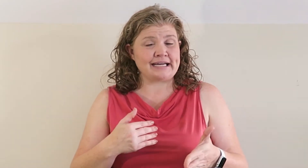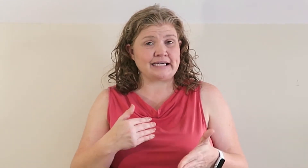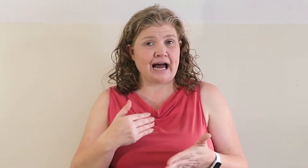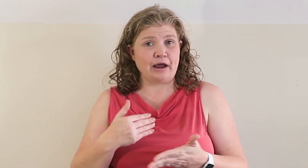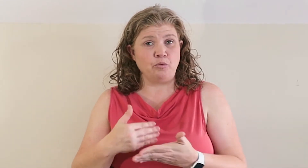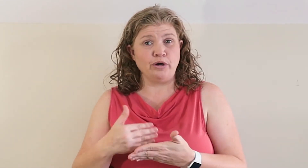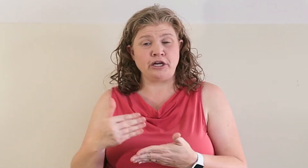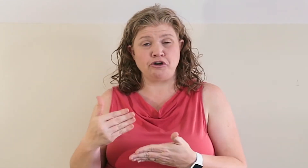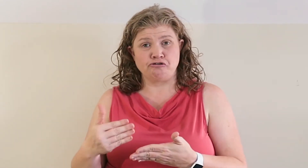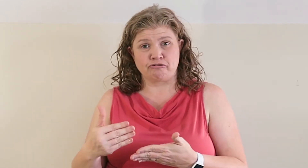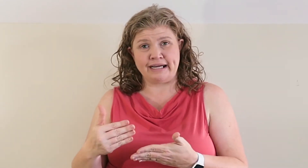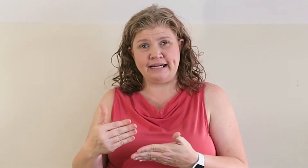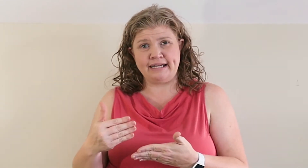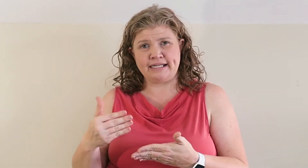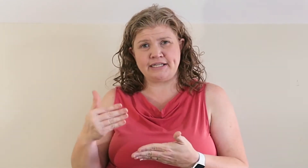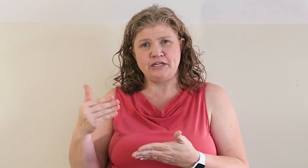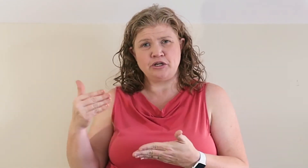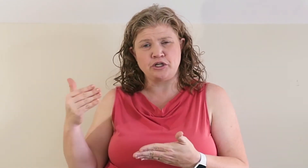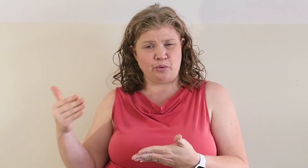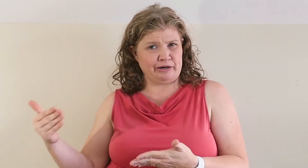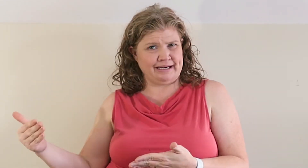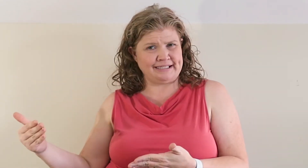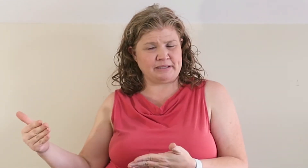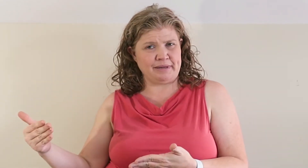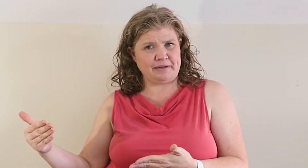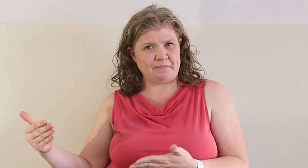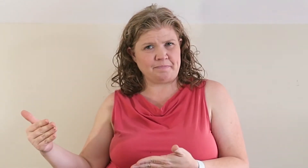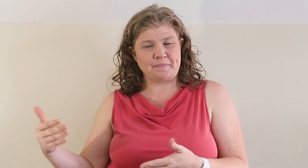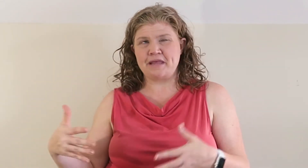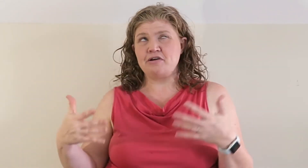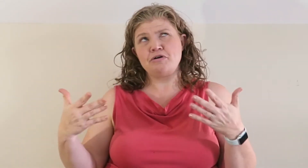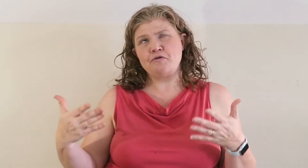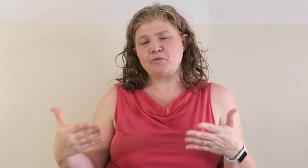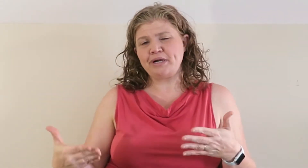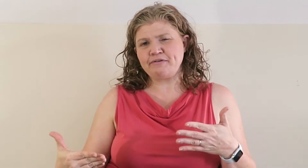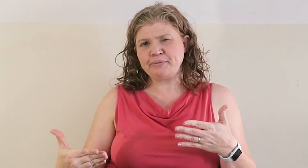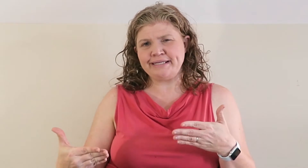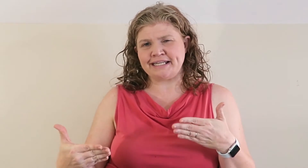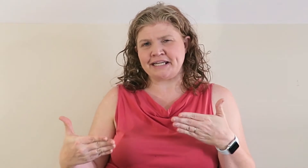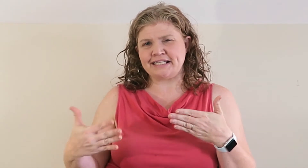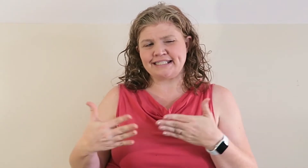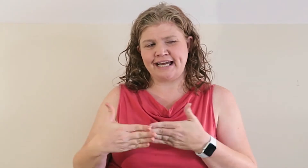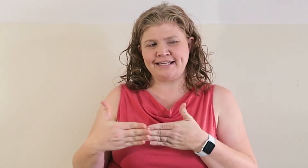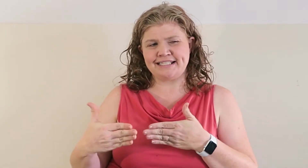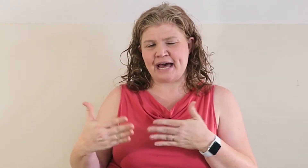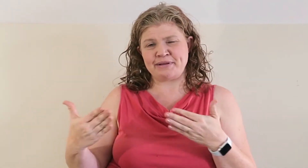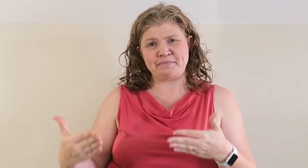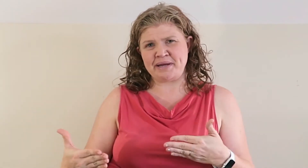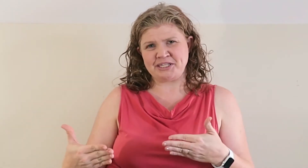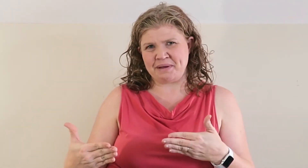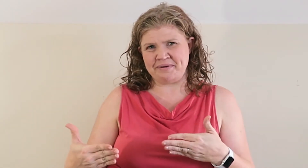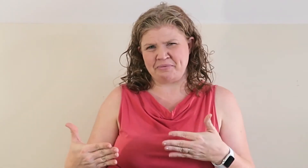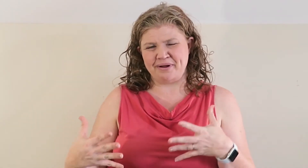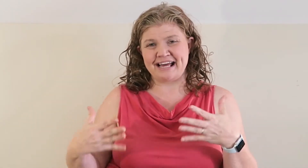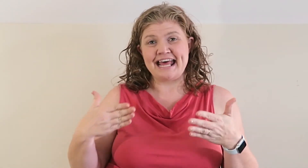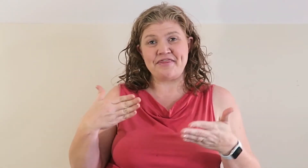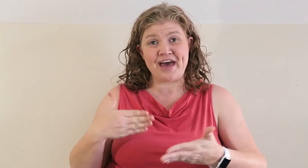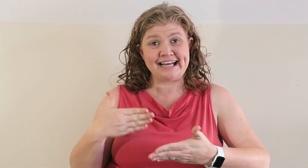I wouldn't grade it to where it needs to be. For whatever reason, science lab and it may just be a middle block, that